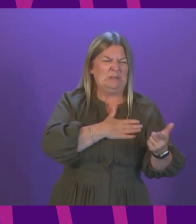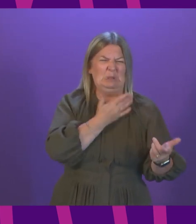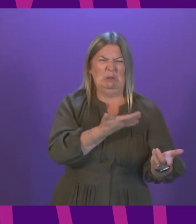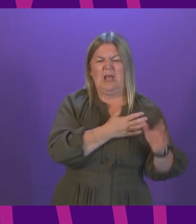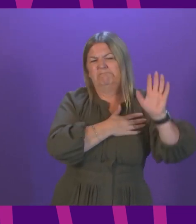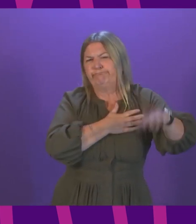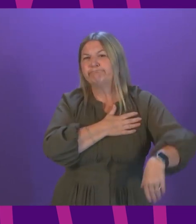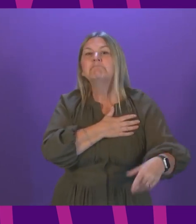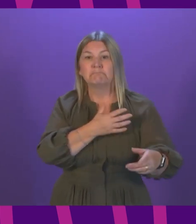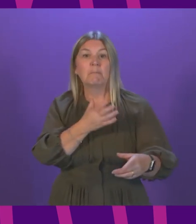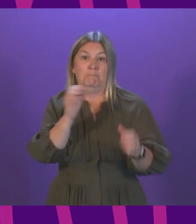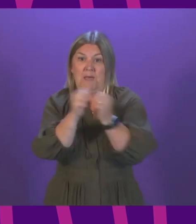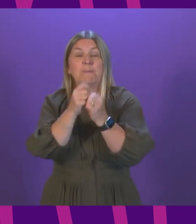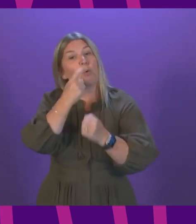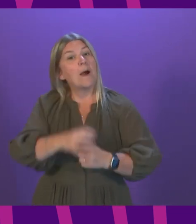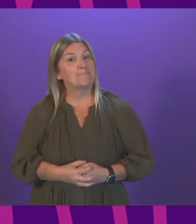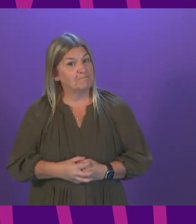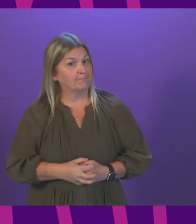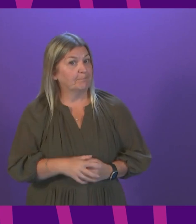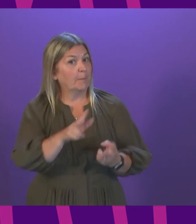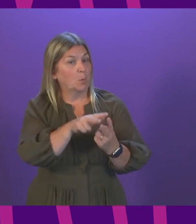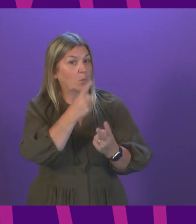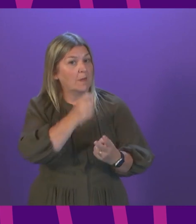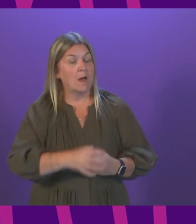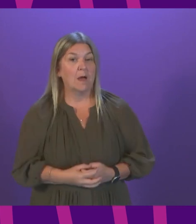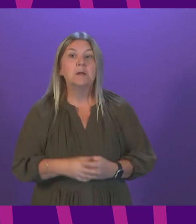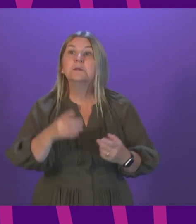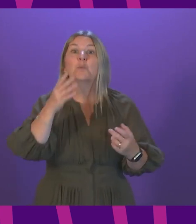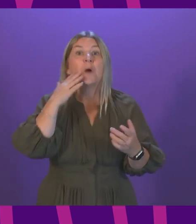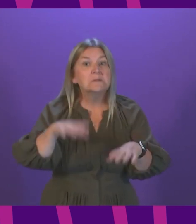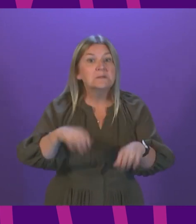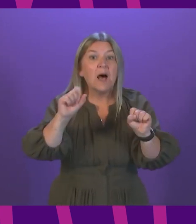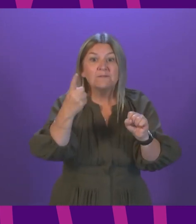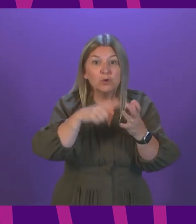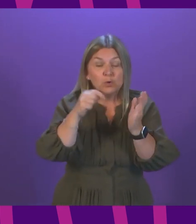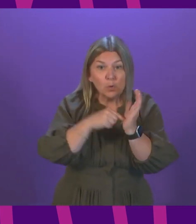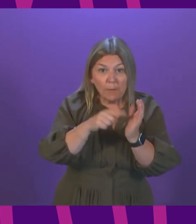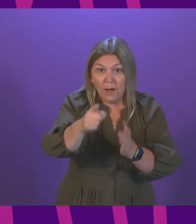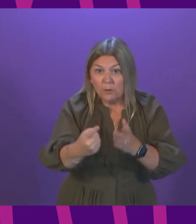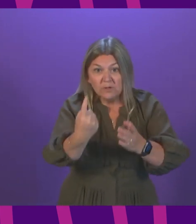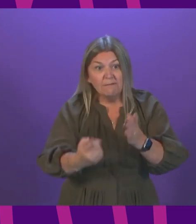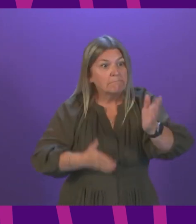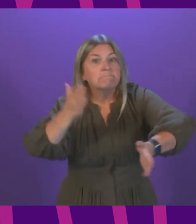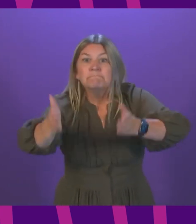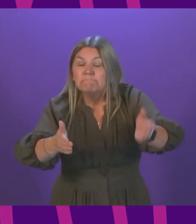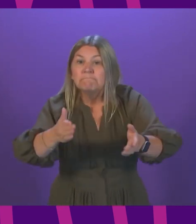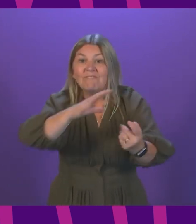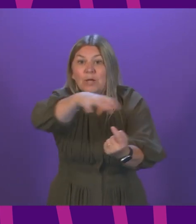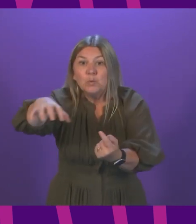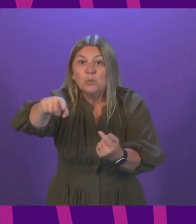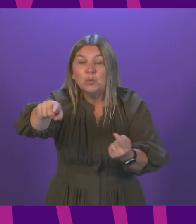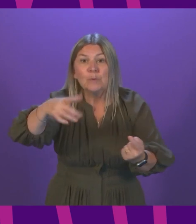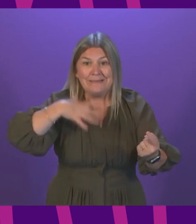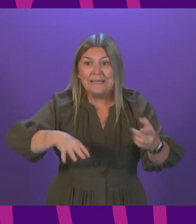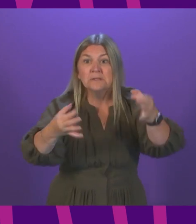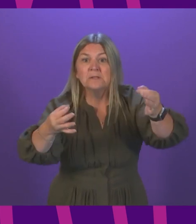obtain and use a paper copy. Once the scheme is launched, anyone going to a venue or event which requires certification will be required to have